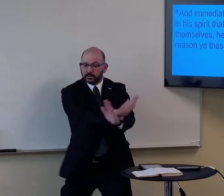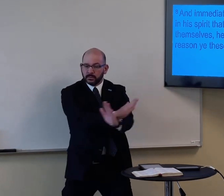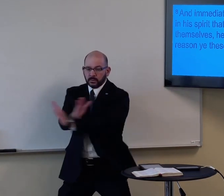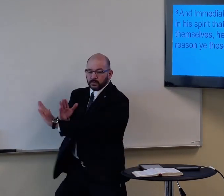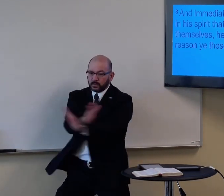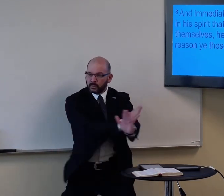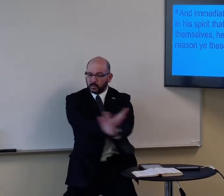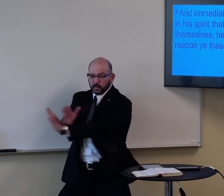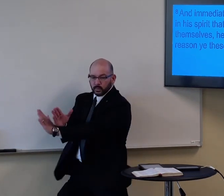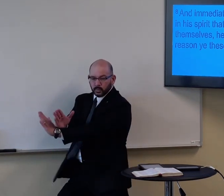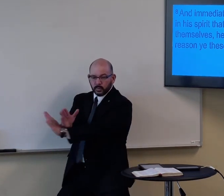answer?